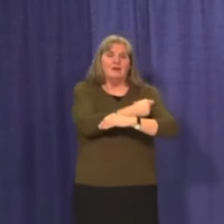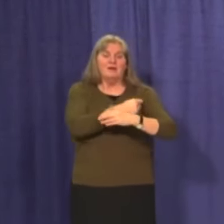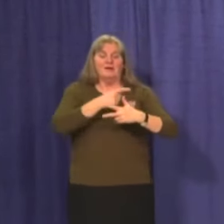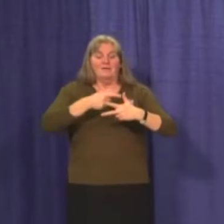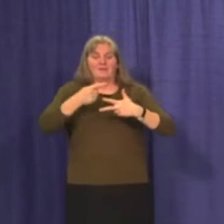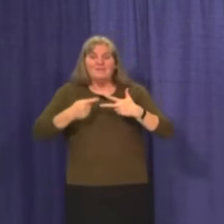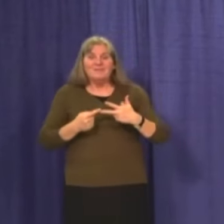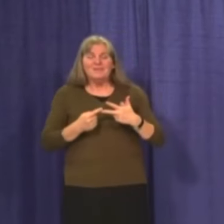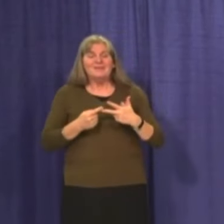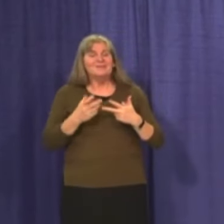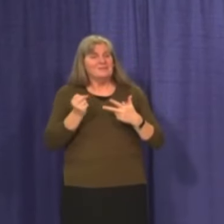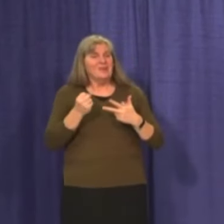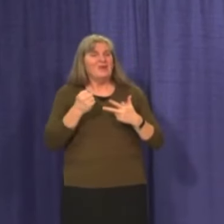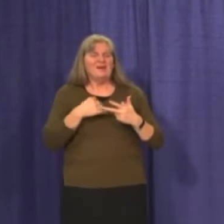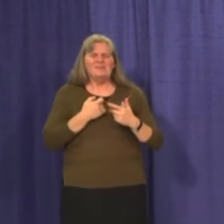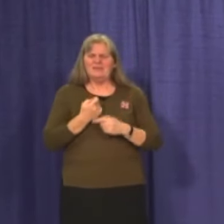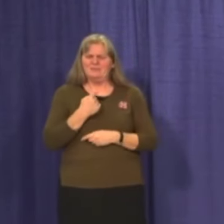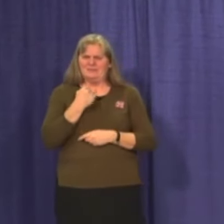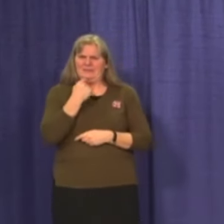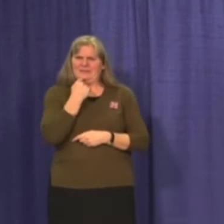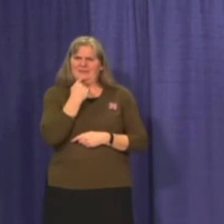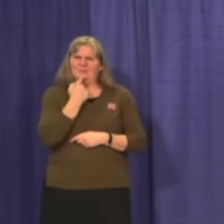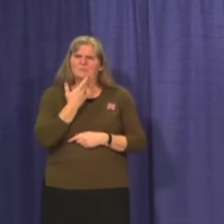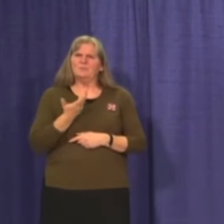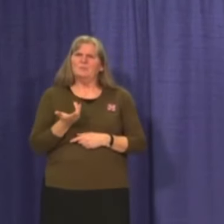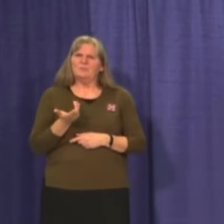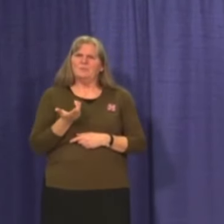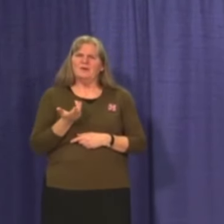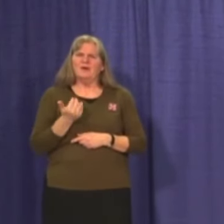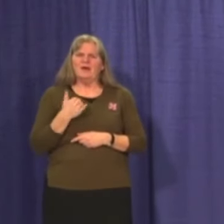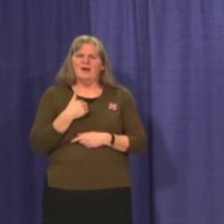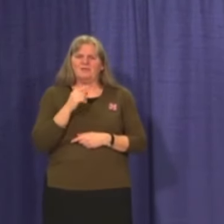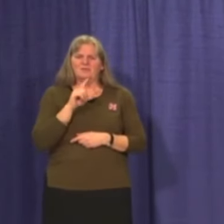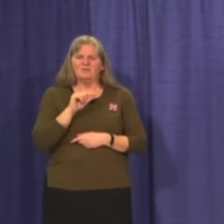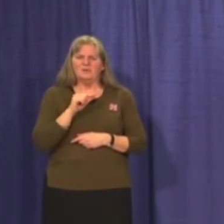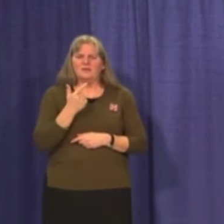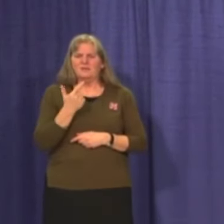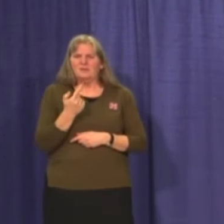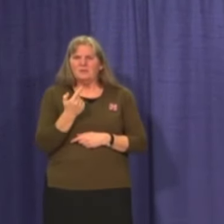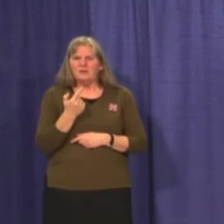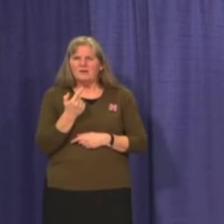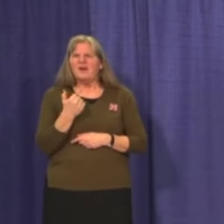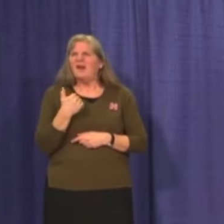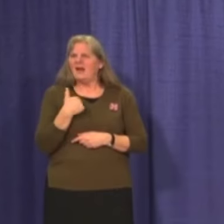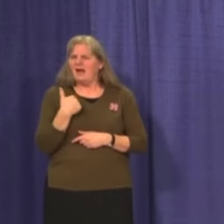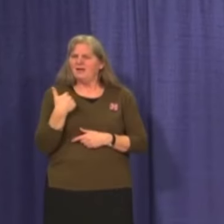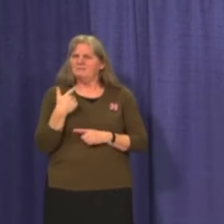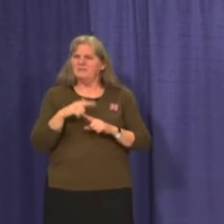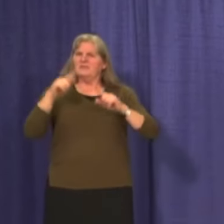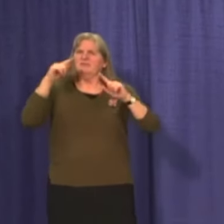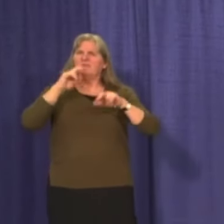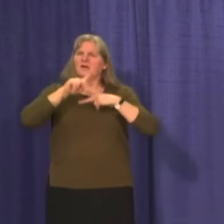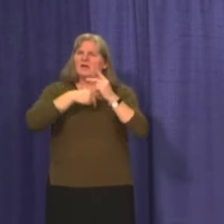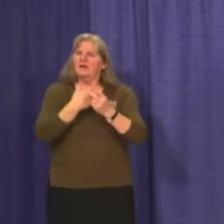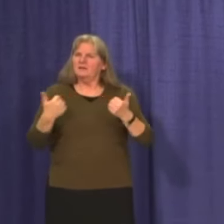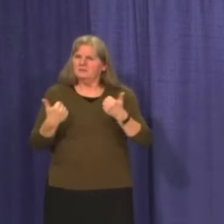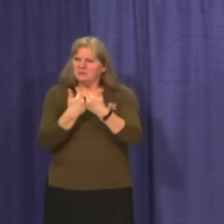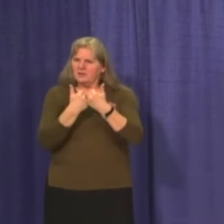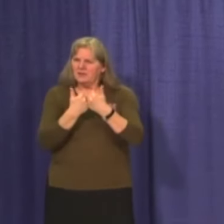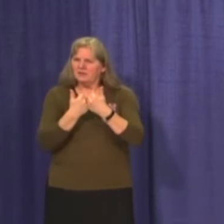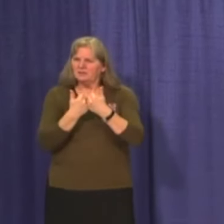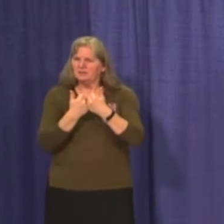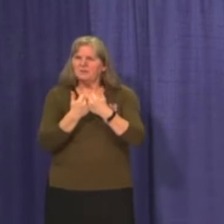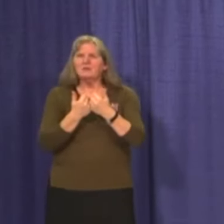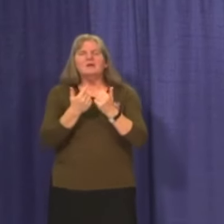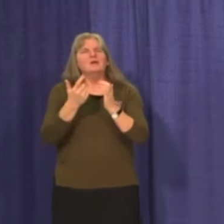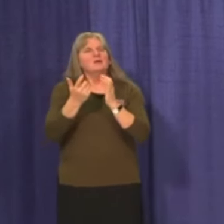So it is with some disappointment that we have to consider that 2021 is bringing us some new challenges. While in some